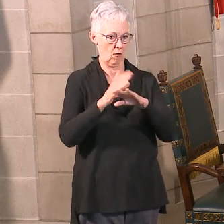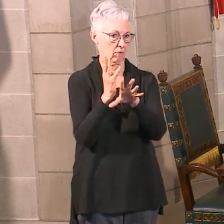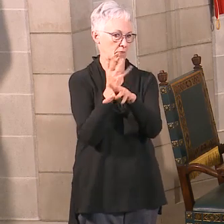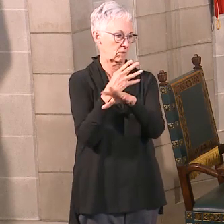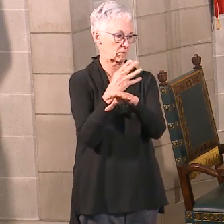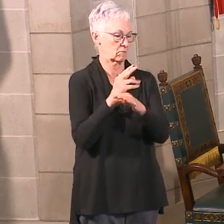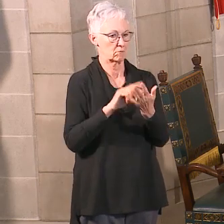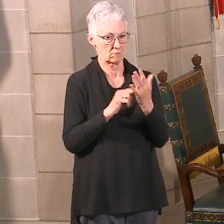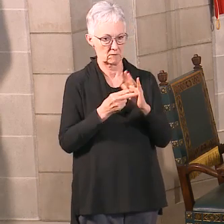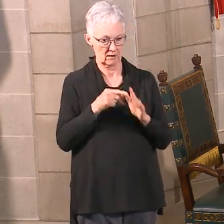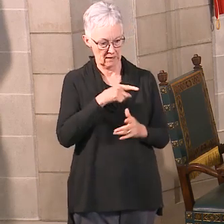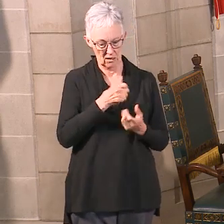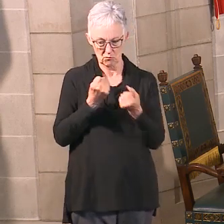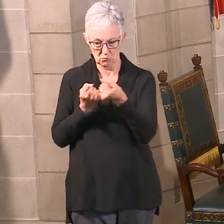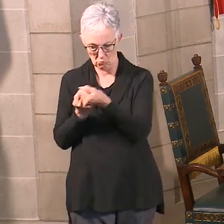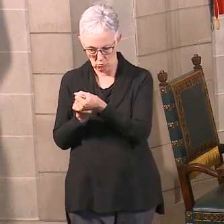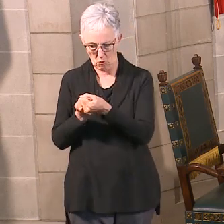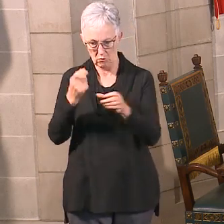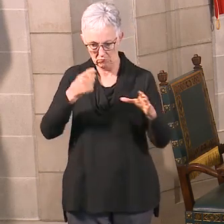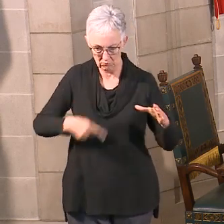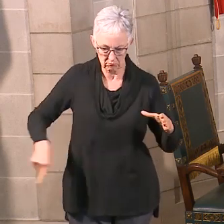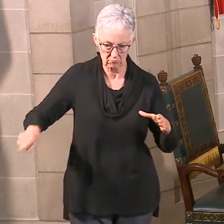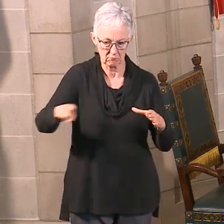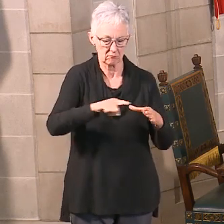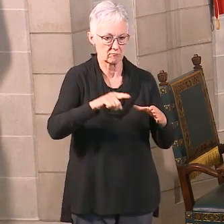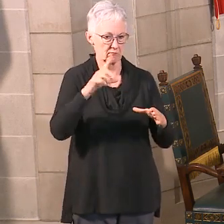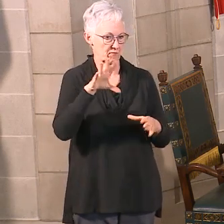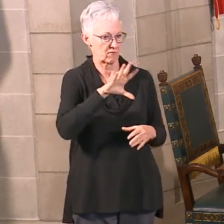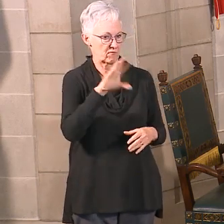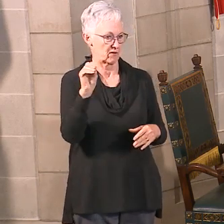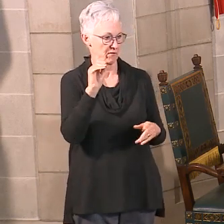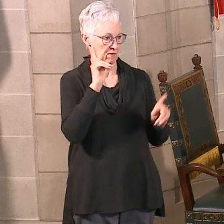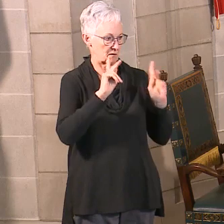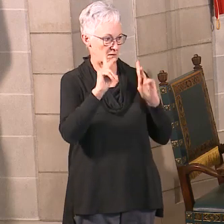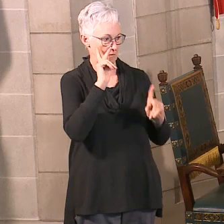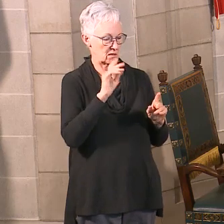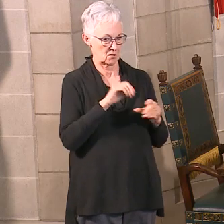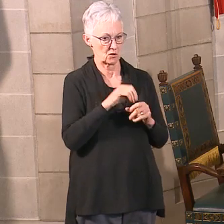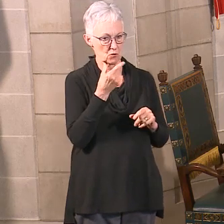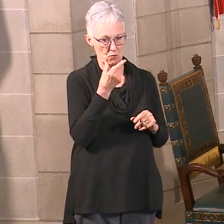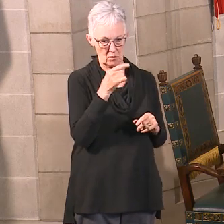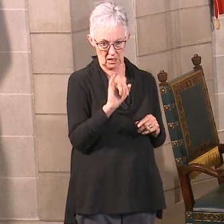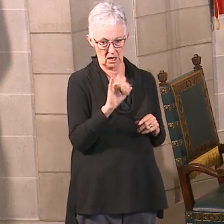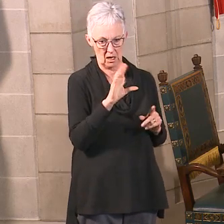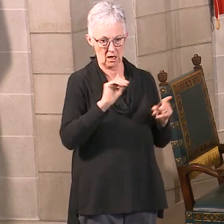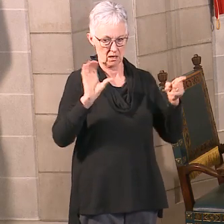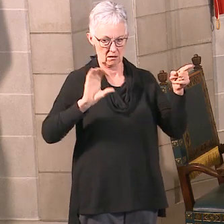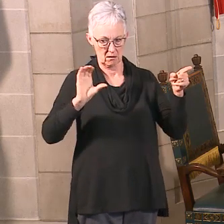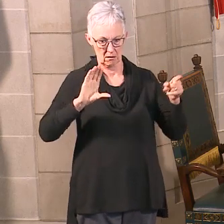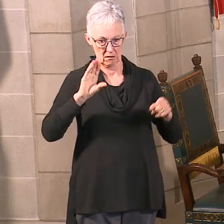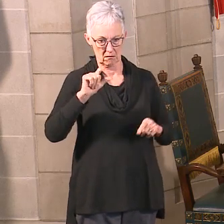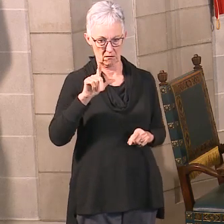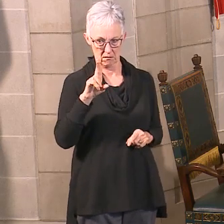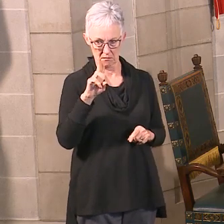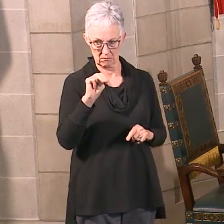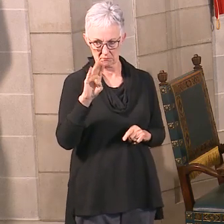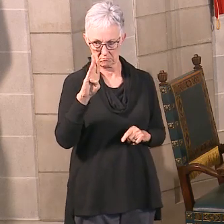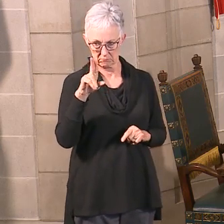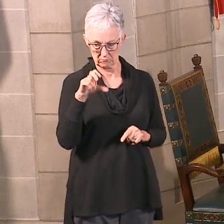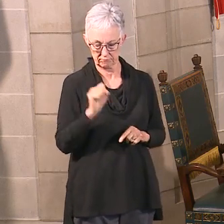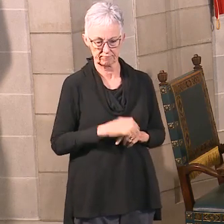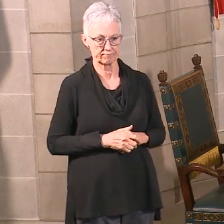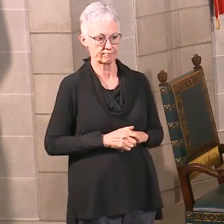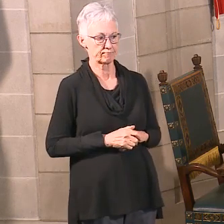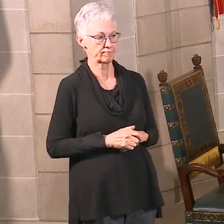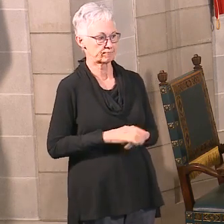support and socialization to nearly 50 individuals in Grand Island and Columbus. Behavioral Health